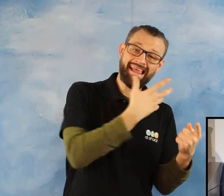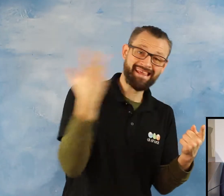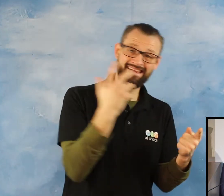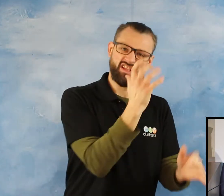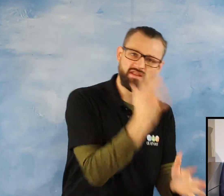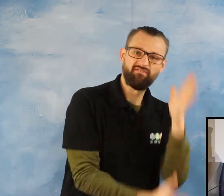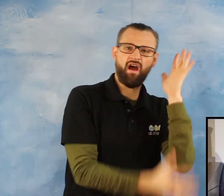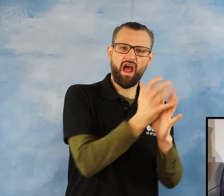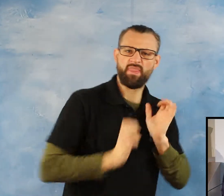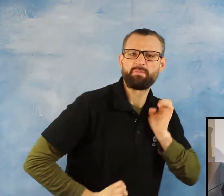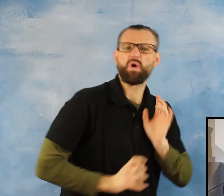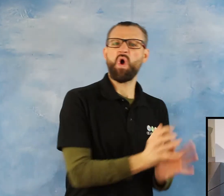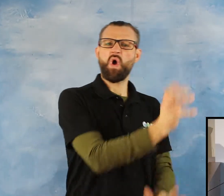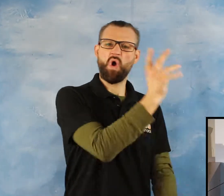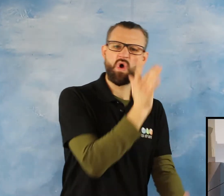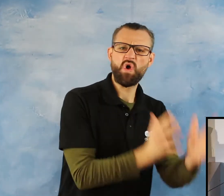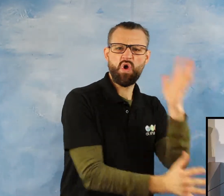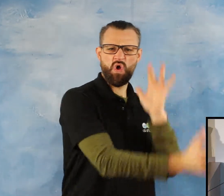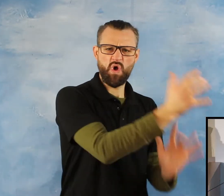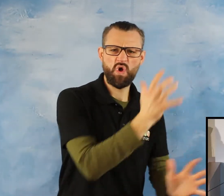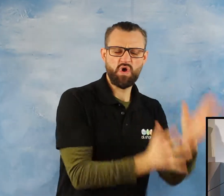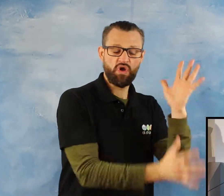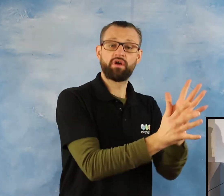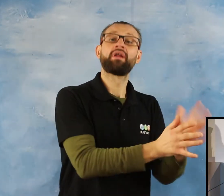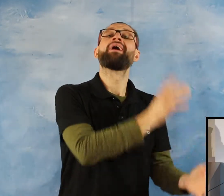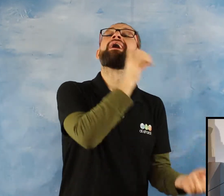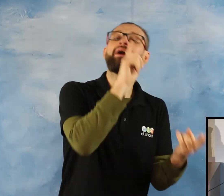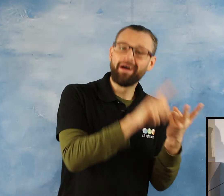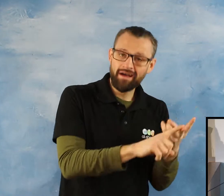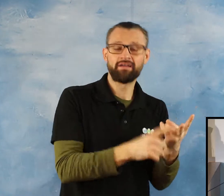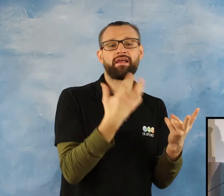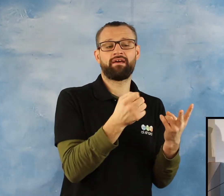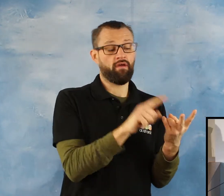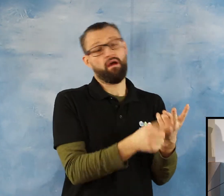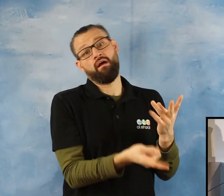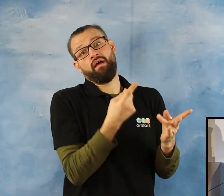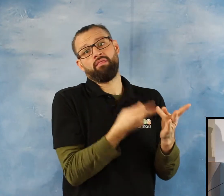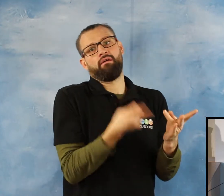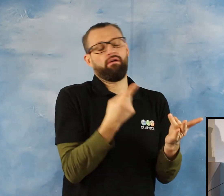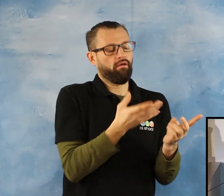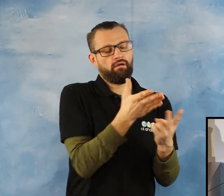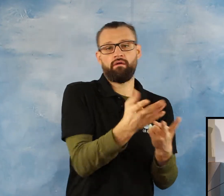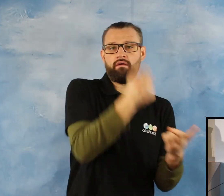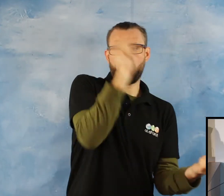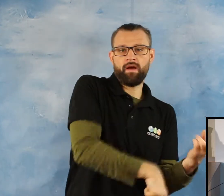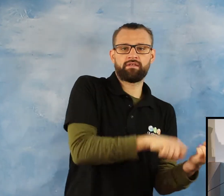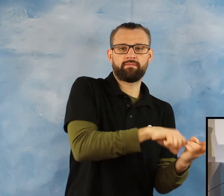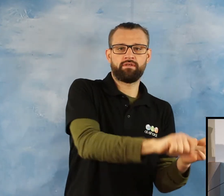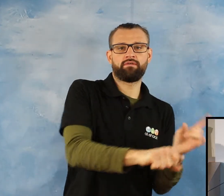blaze. And also there will be another type of punishment in Jahannam is zamharib. Extreme cold.